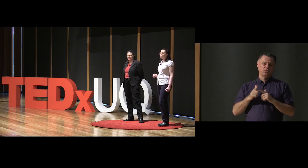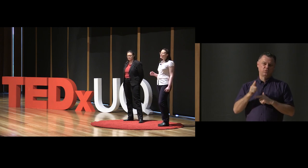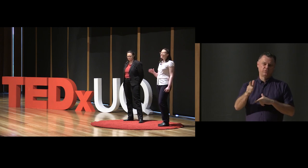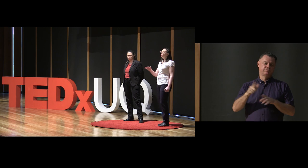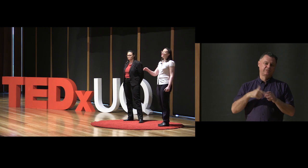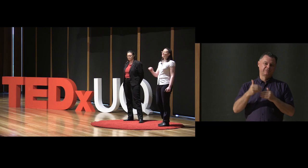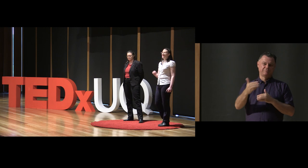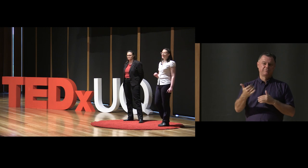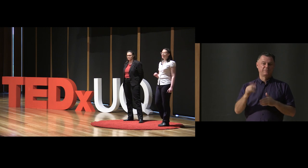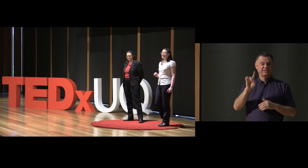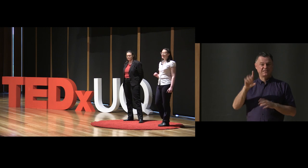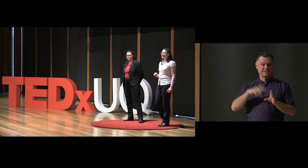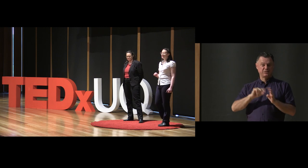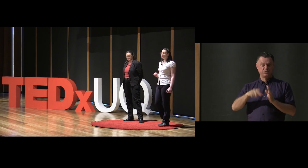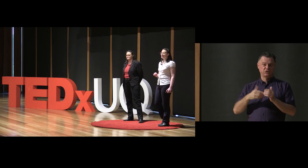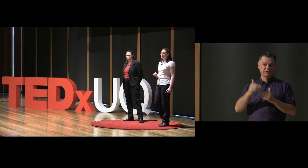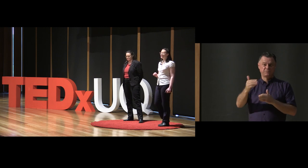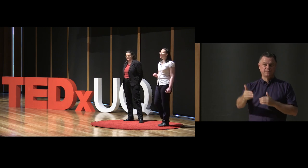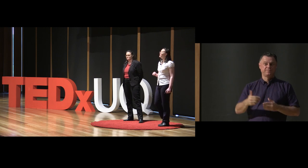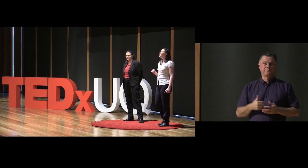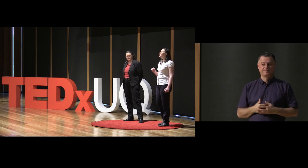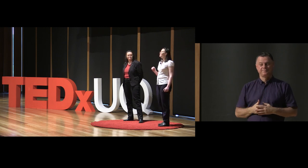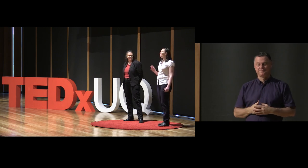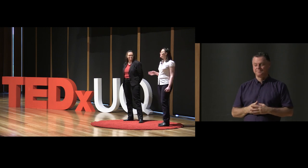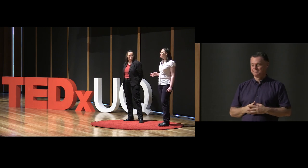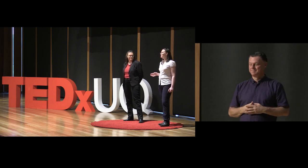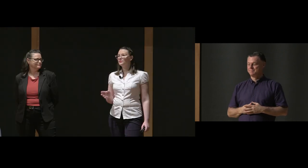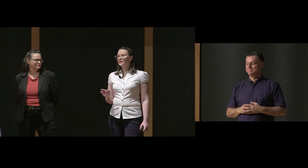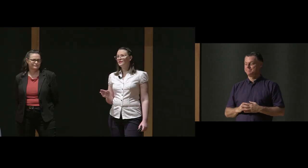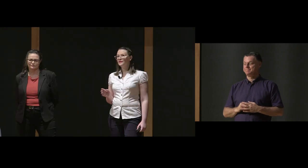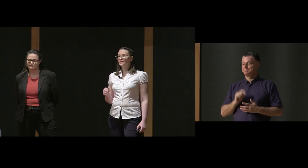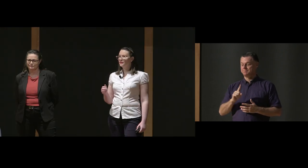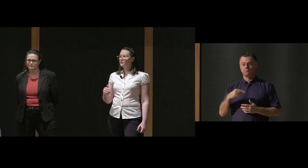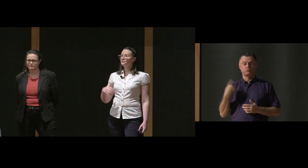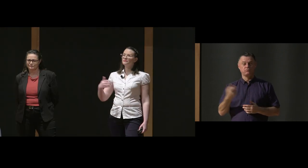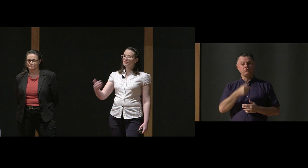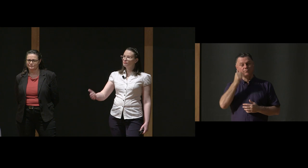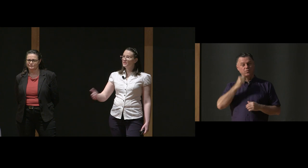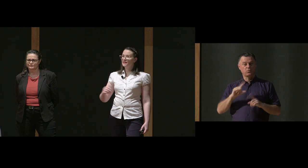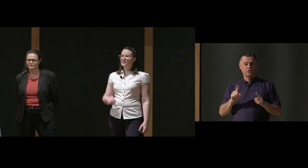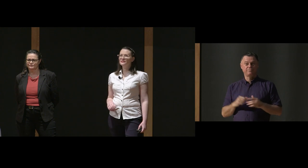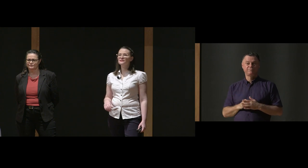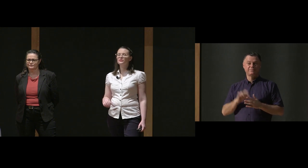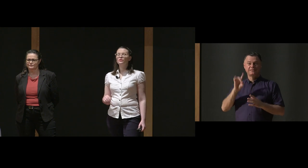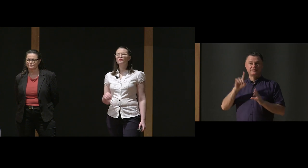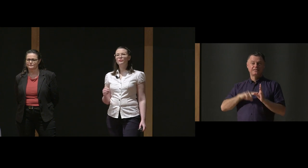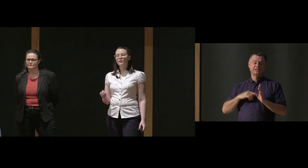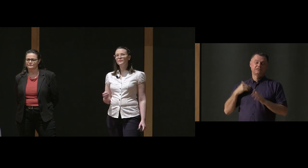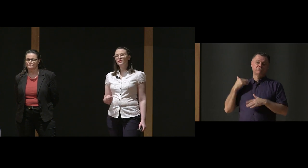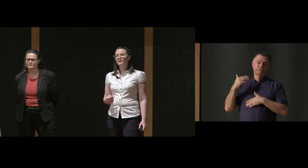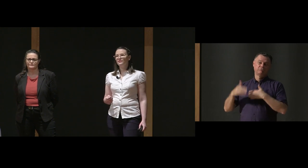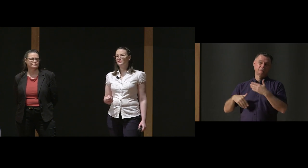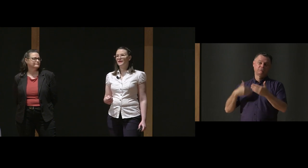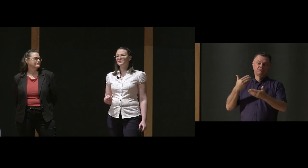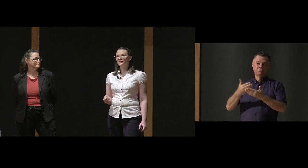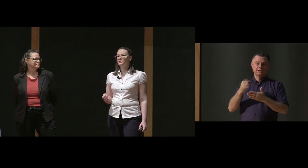But we do know even at the end of the 10 years, we will